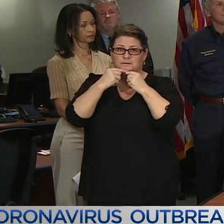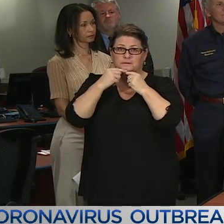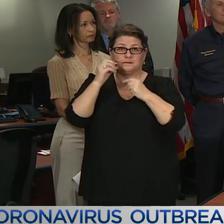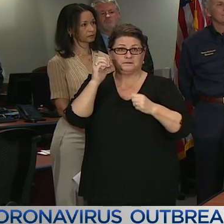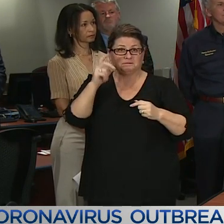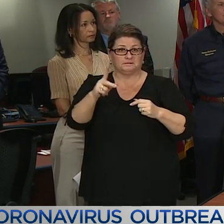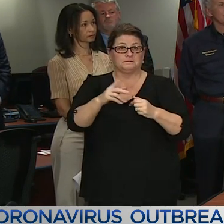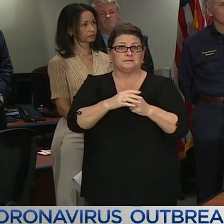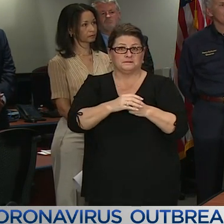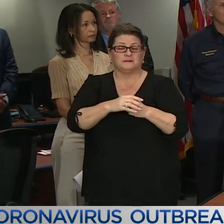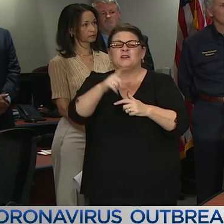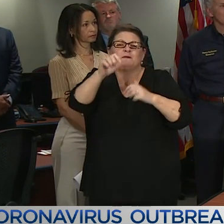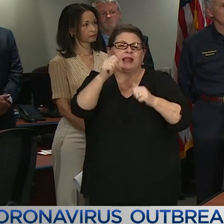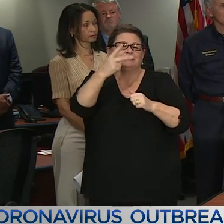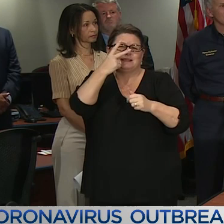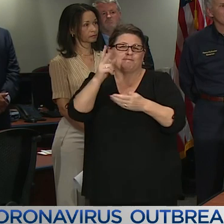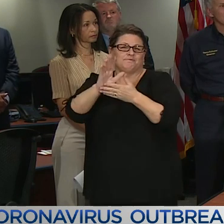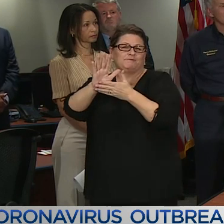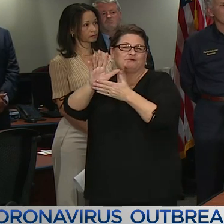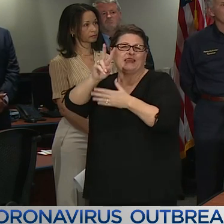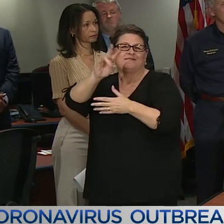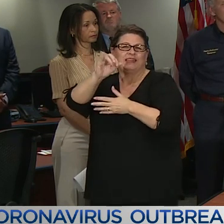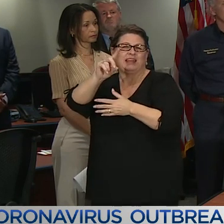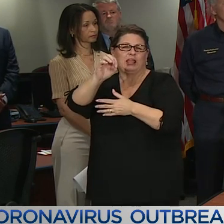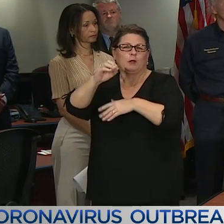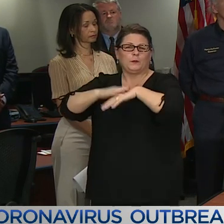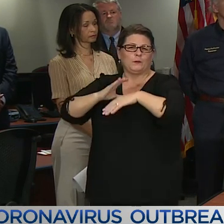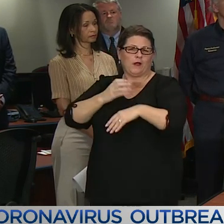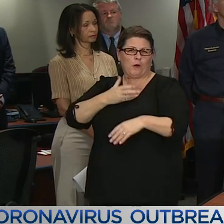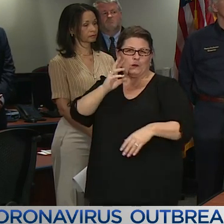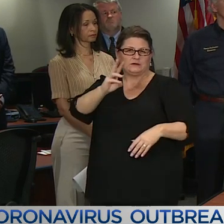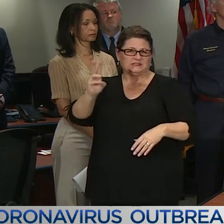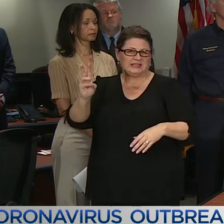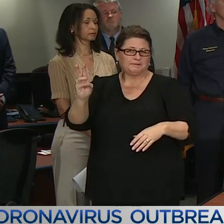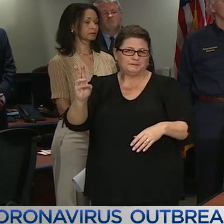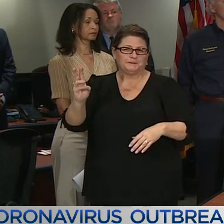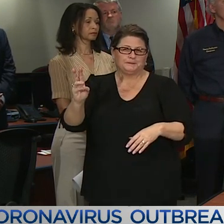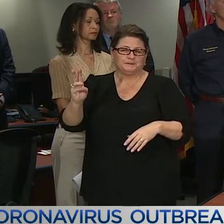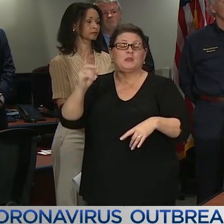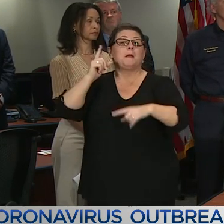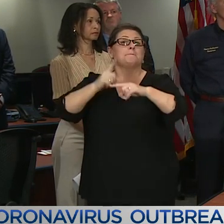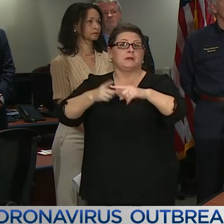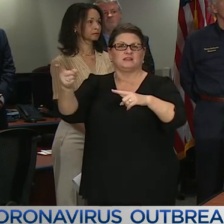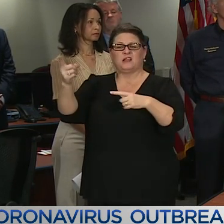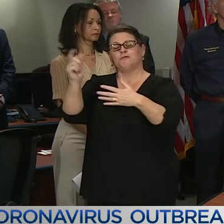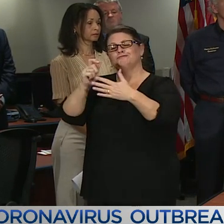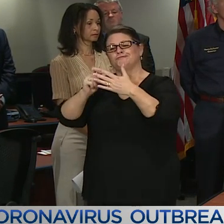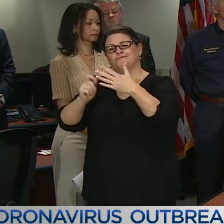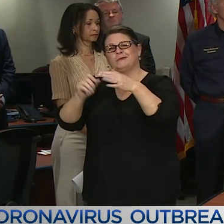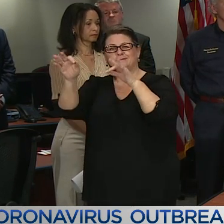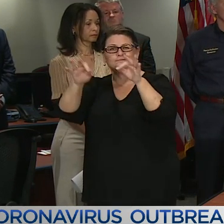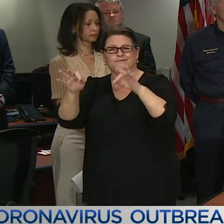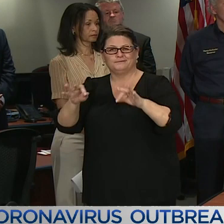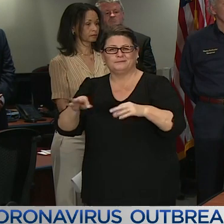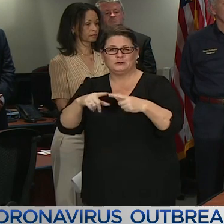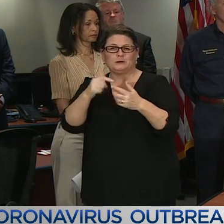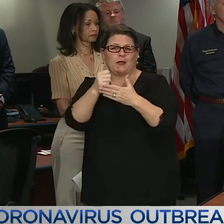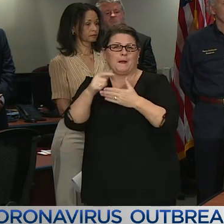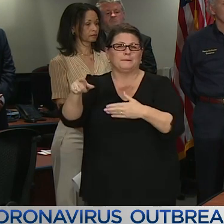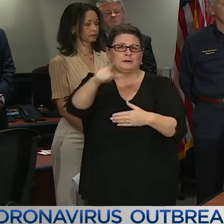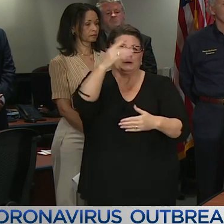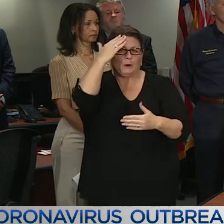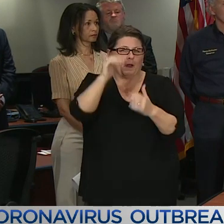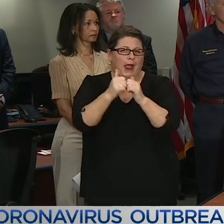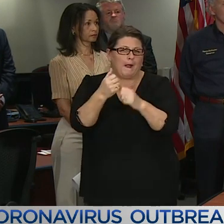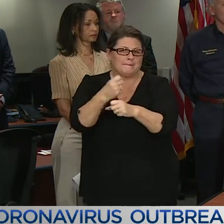Again that video or a video similar to that will be posted on our website as well as written instructions as to how to make a homemade mask.